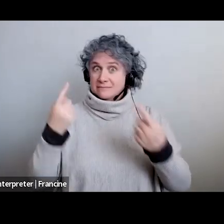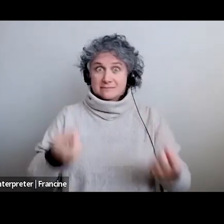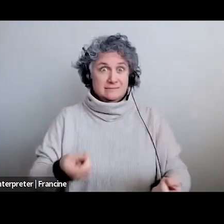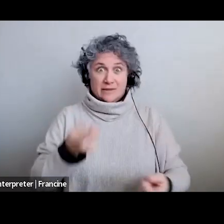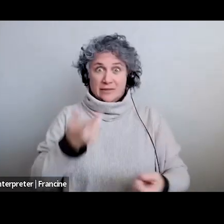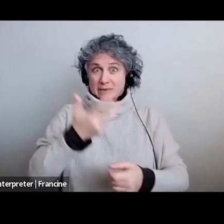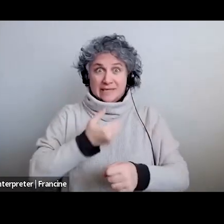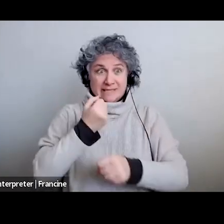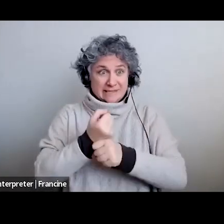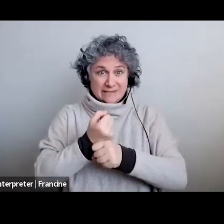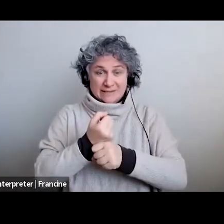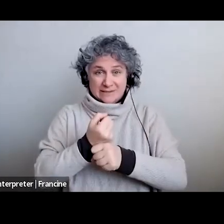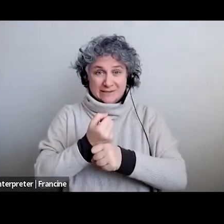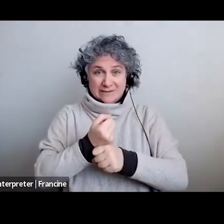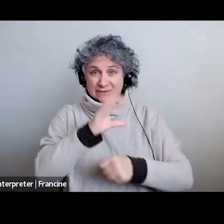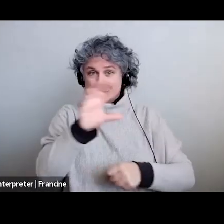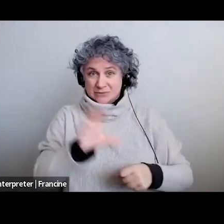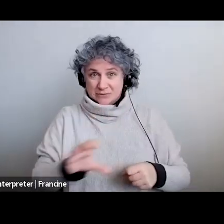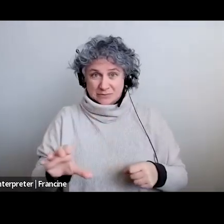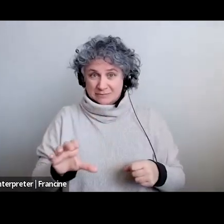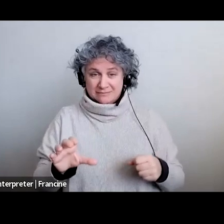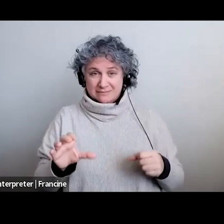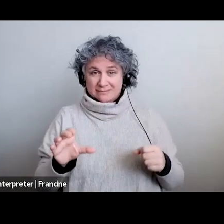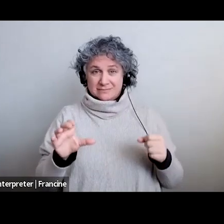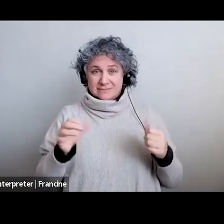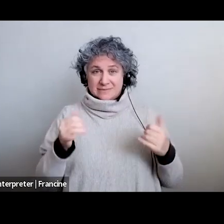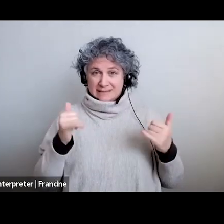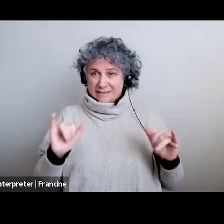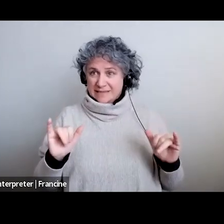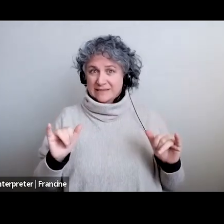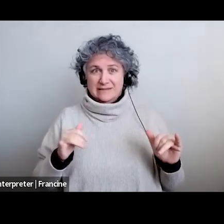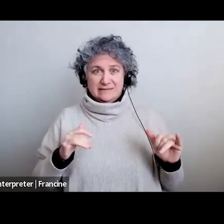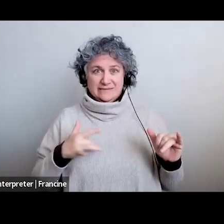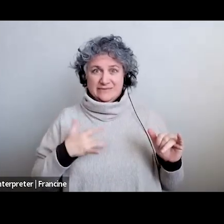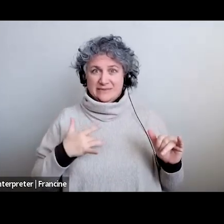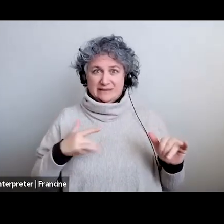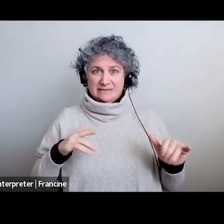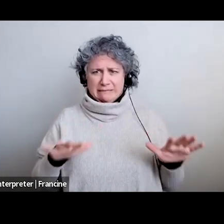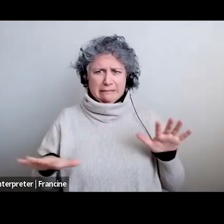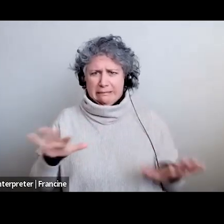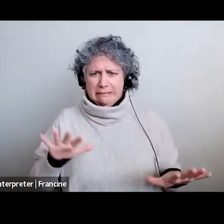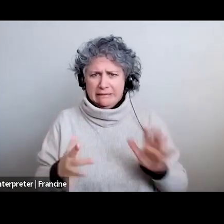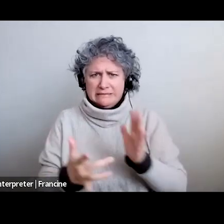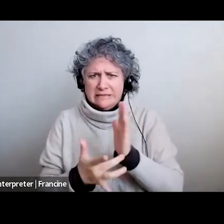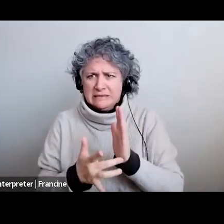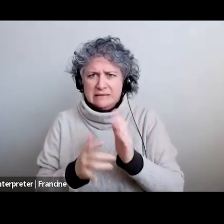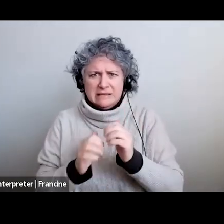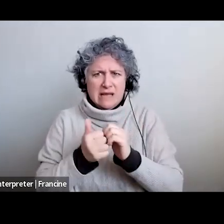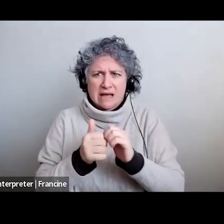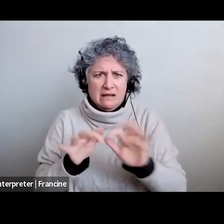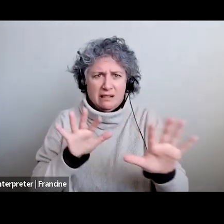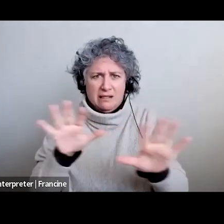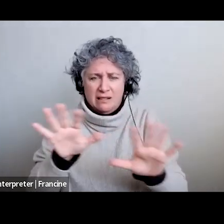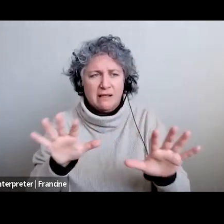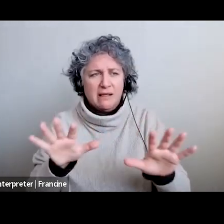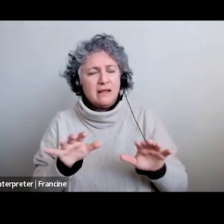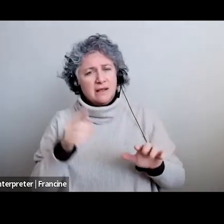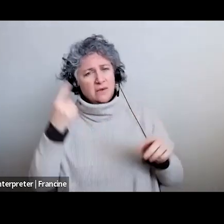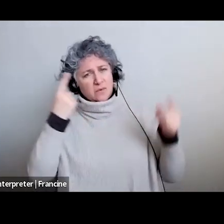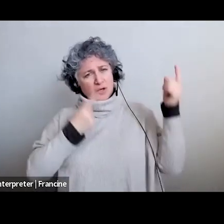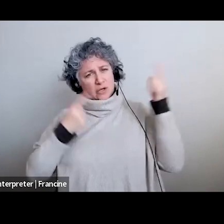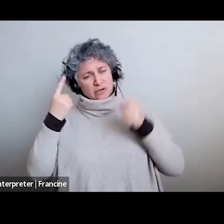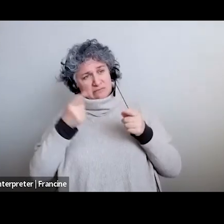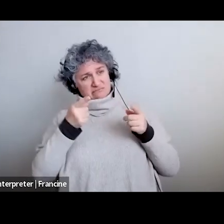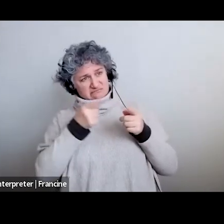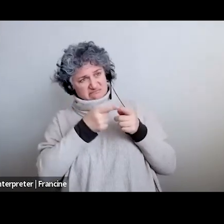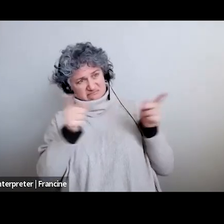uh insecure and feel incompetent around a lot of the technical elements how forgiving uh